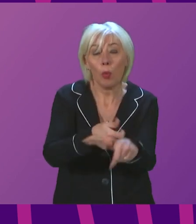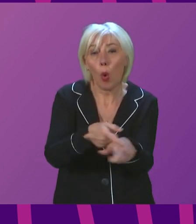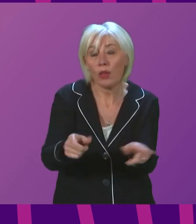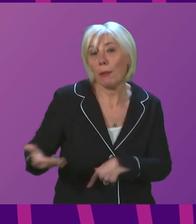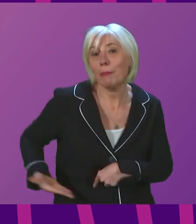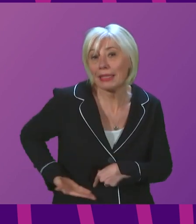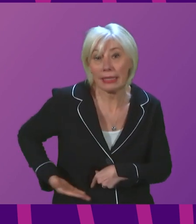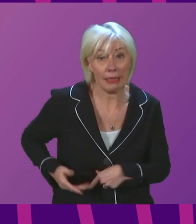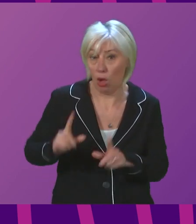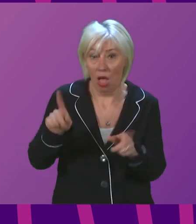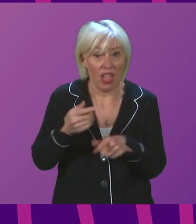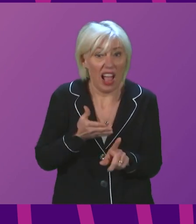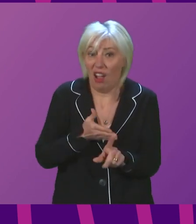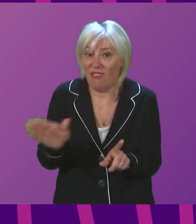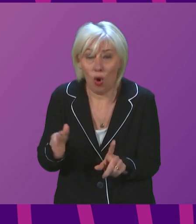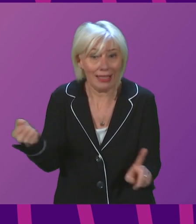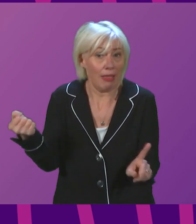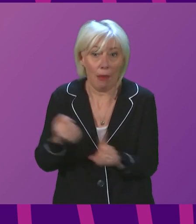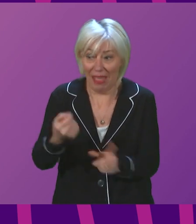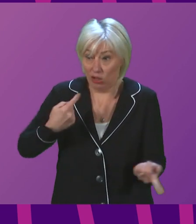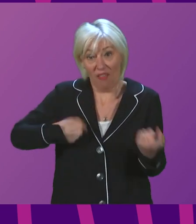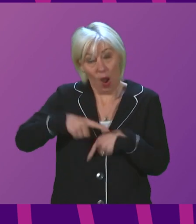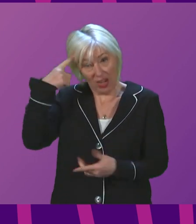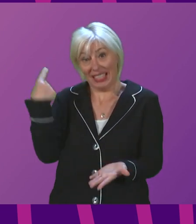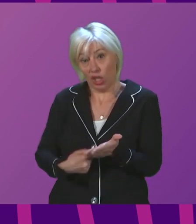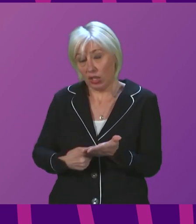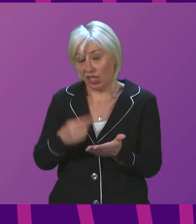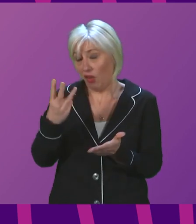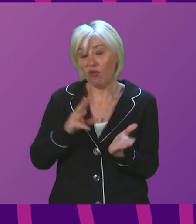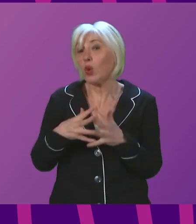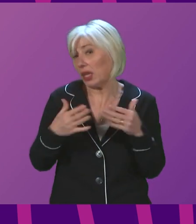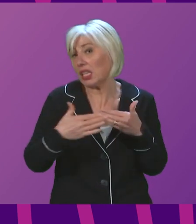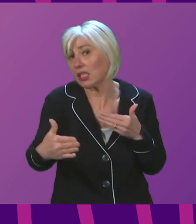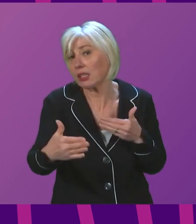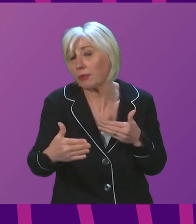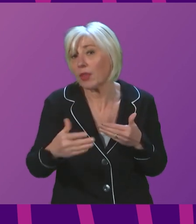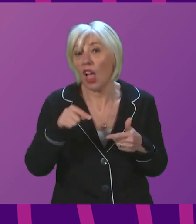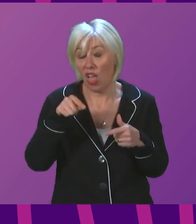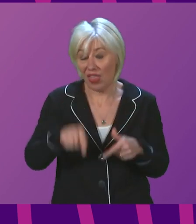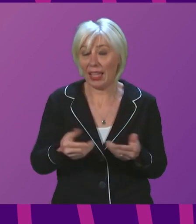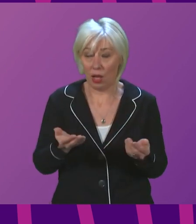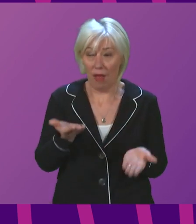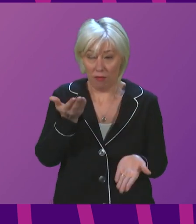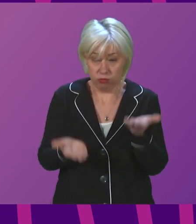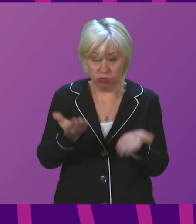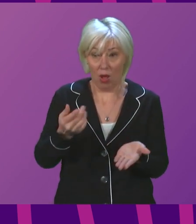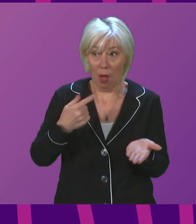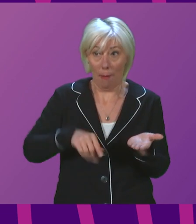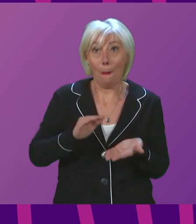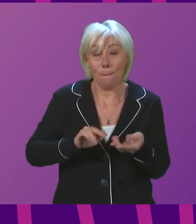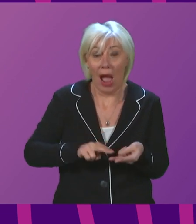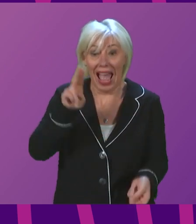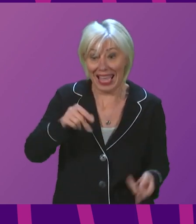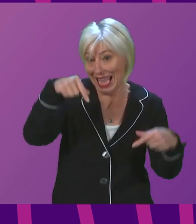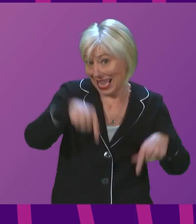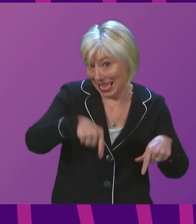for the unavoidable impacts of our decisions over the next three weeks. This is significantly more proportionately than the Chancellor has